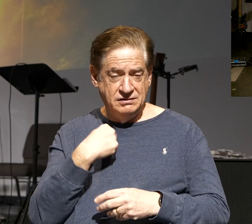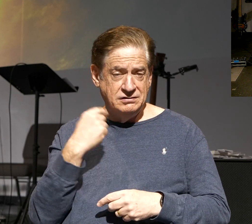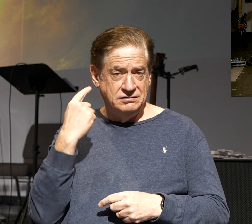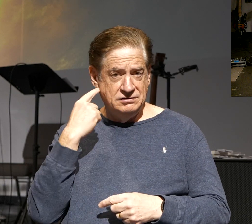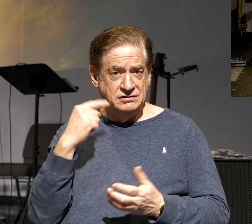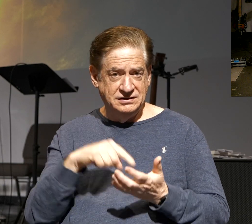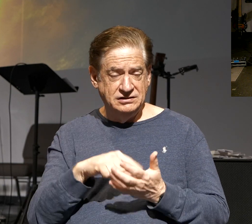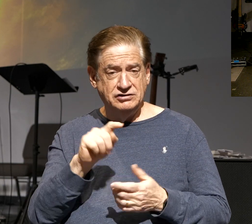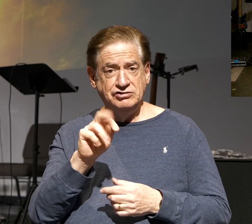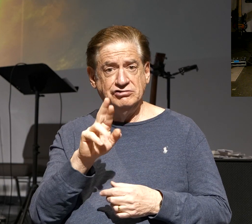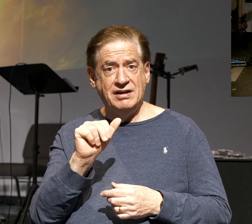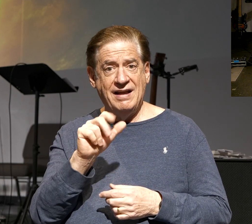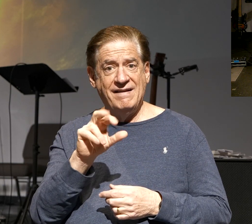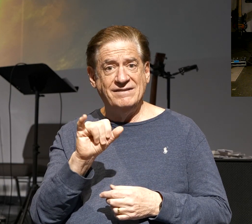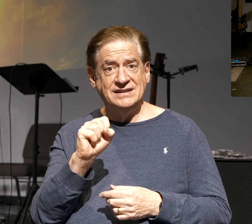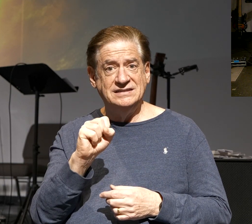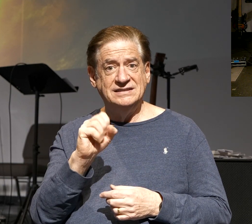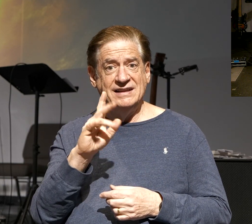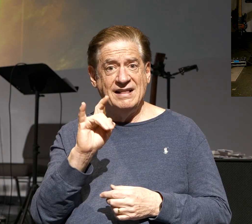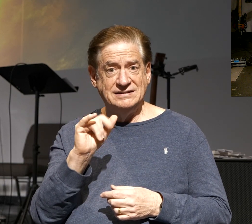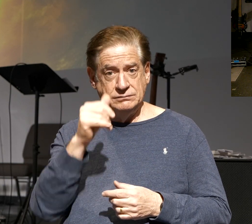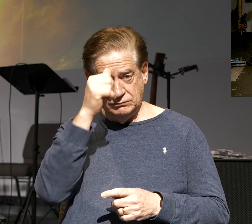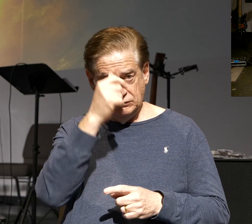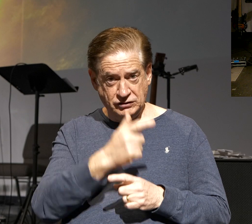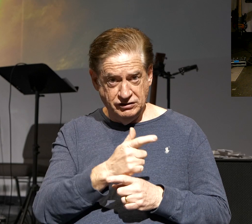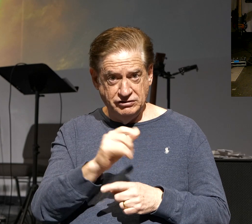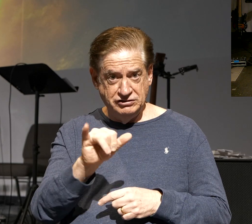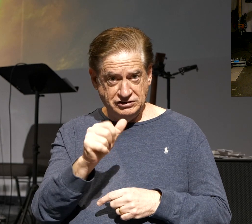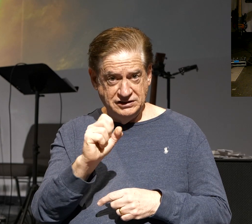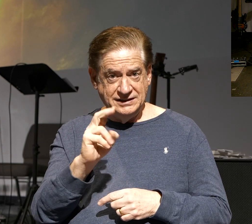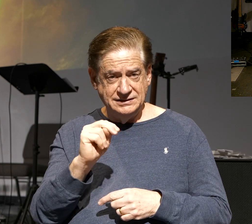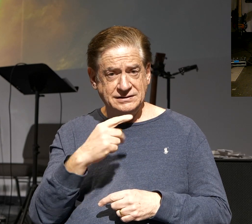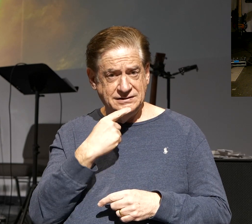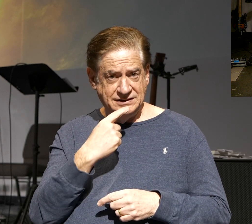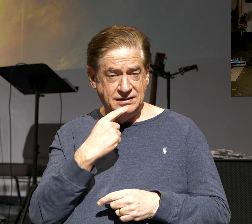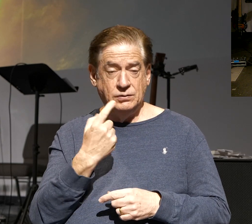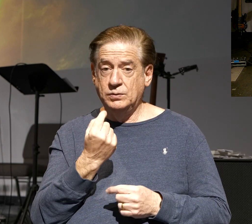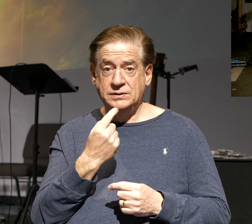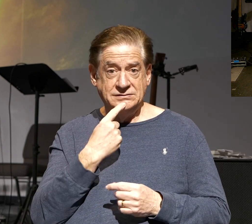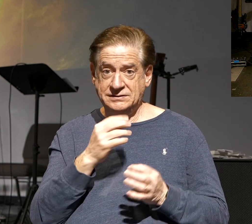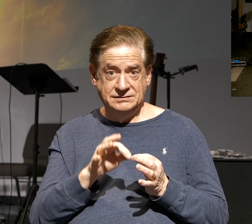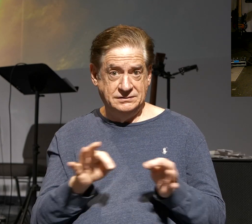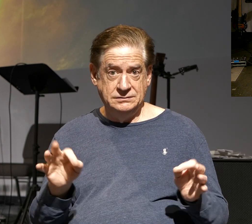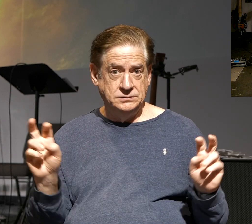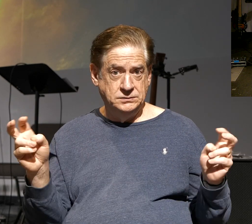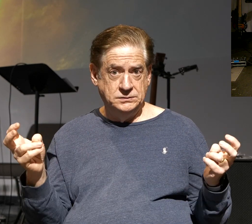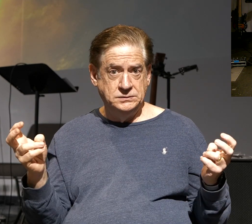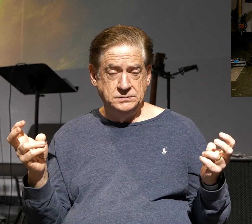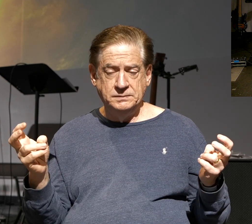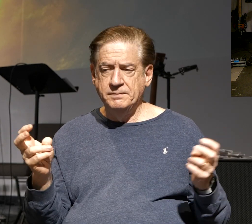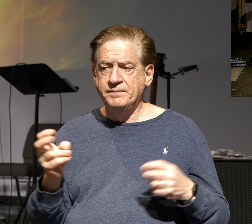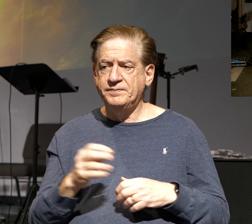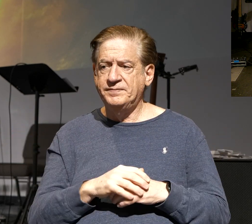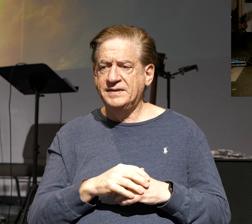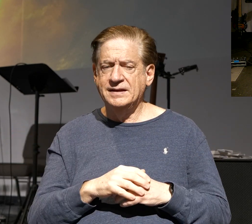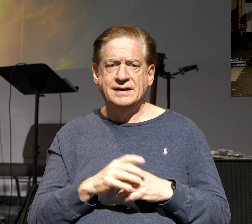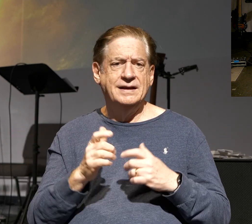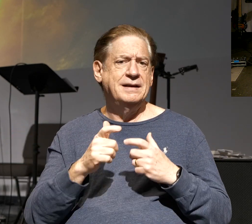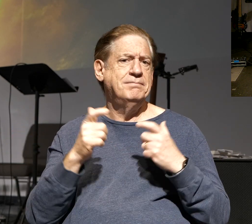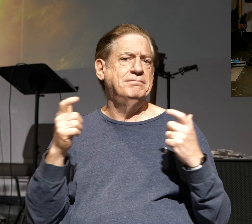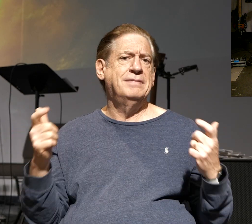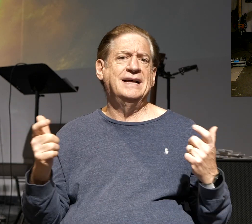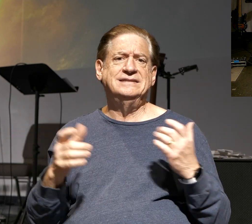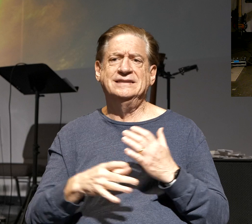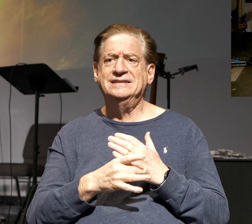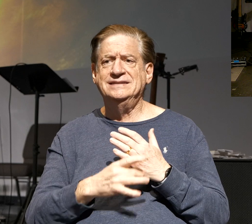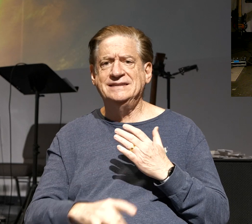this, Travis Kelsey's brother Jason said, this is what he said, I quote, immensely talented